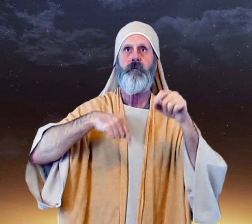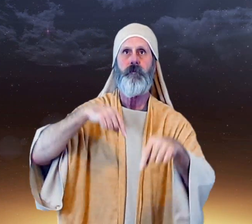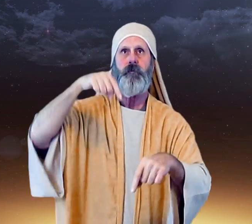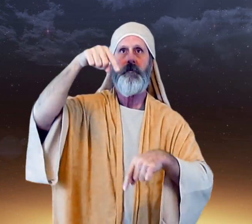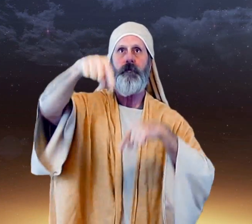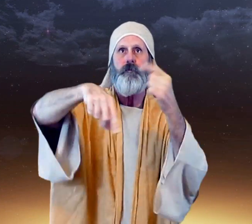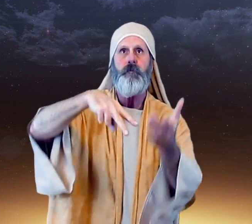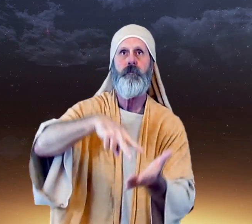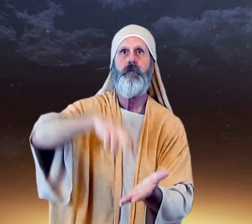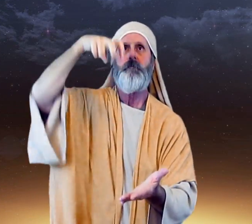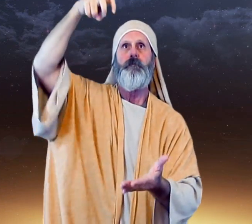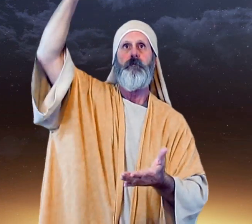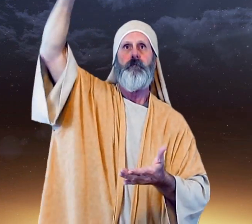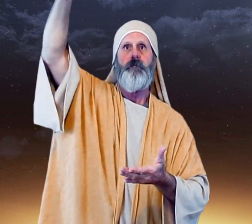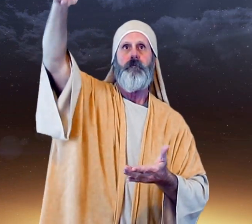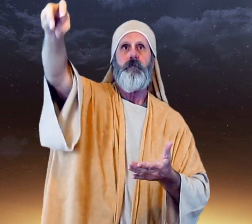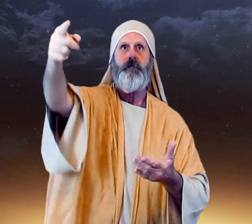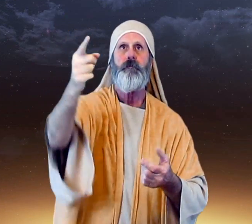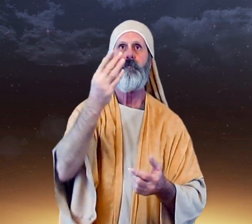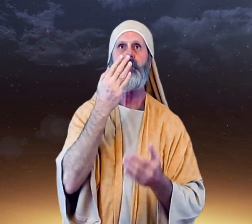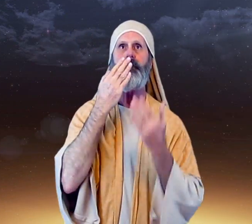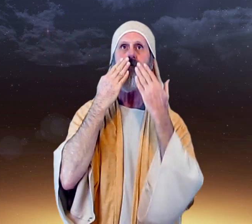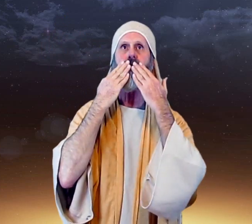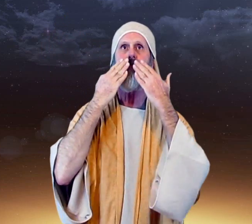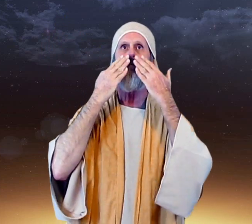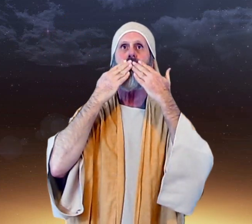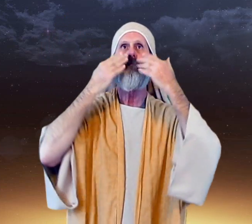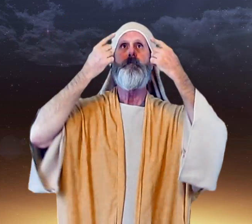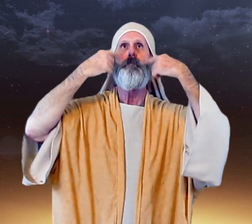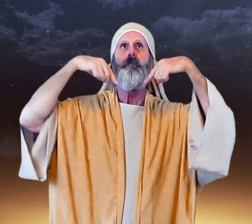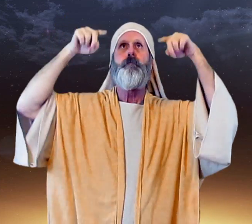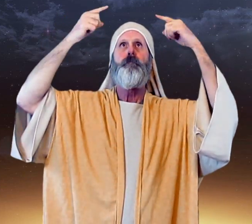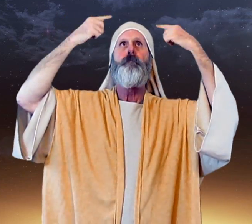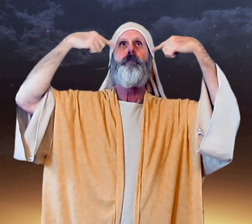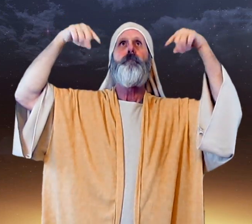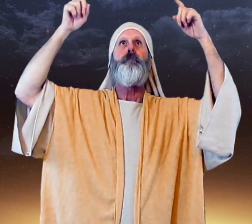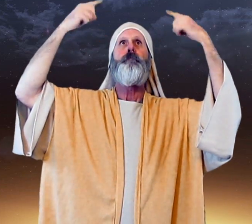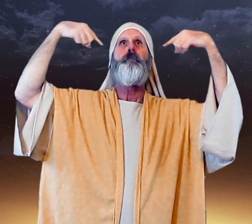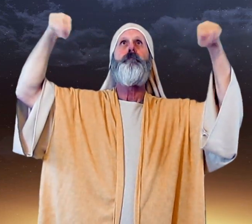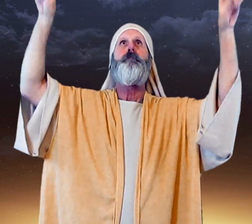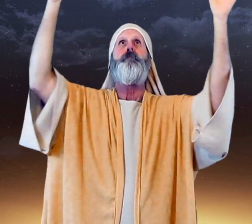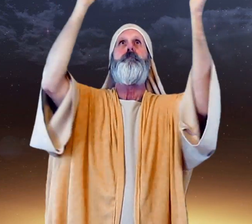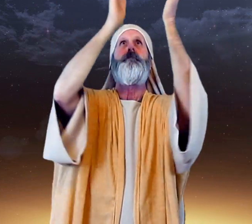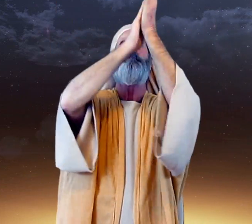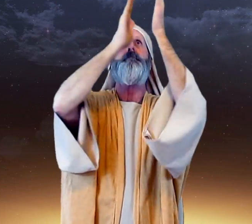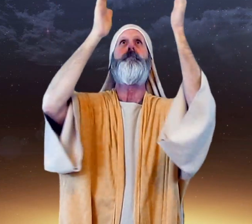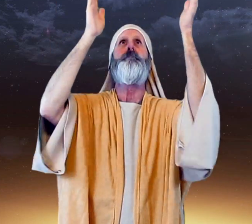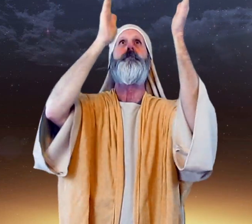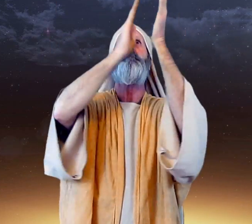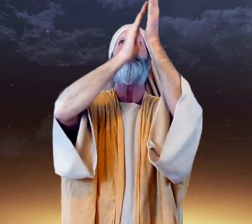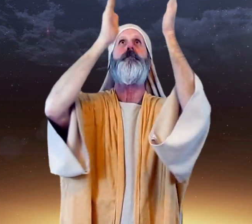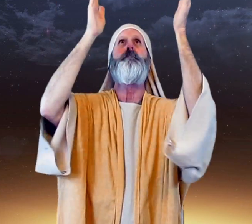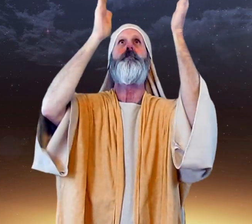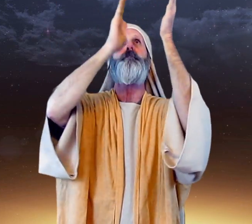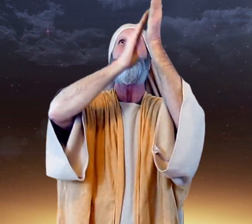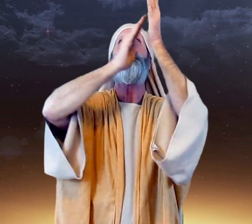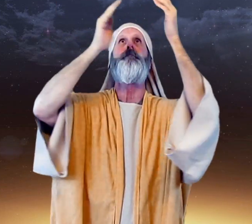lame will leap The dumb will speak The praises of